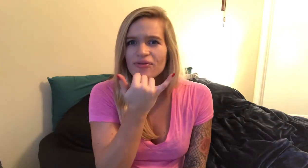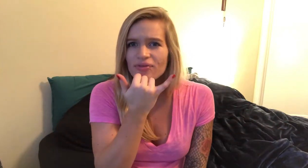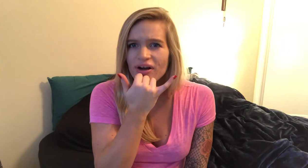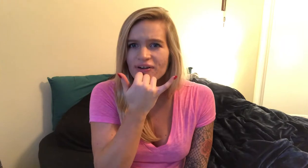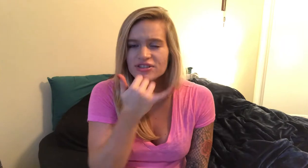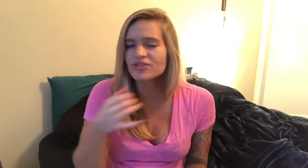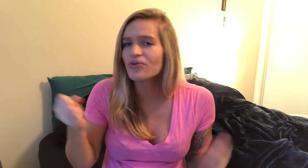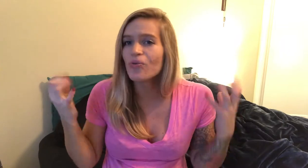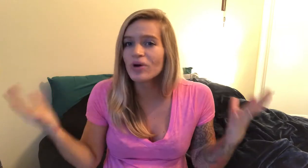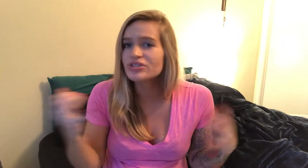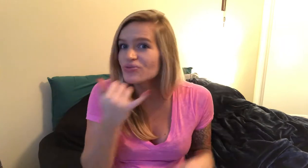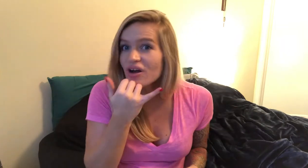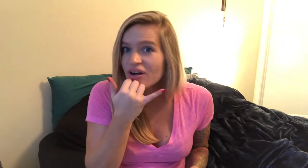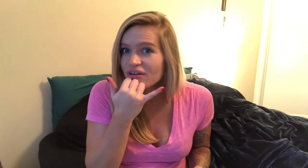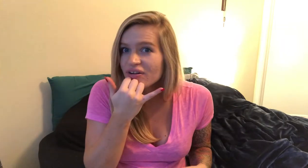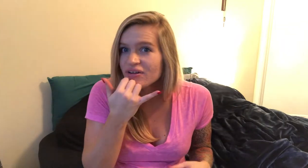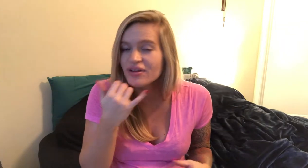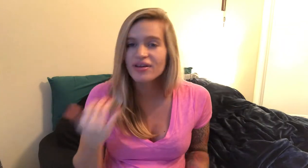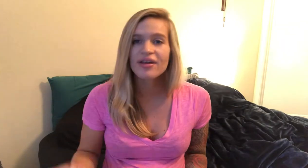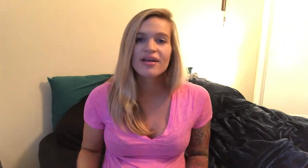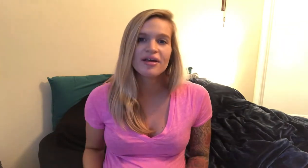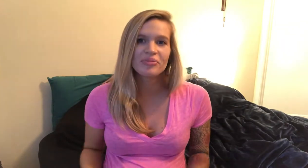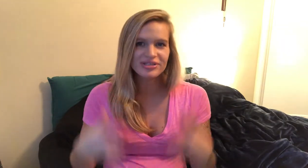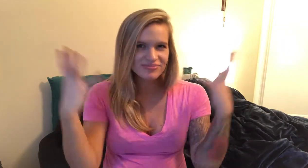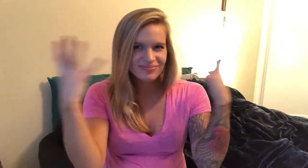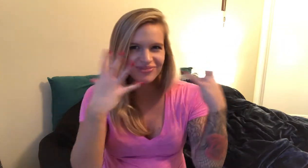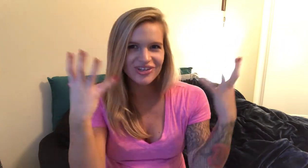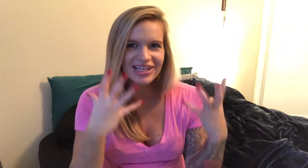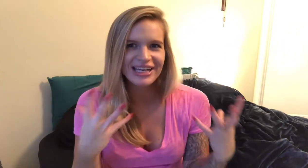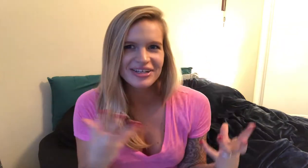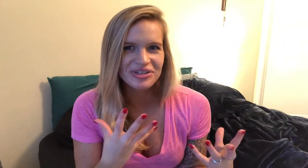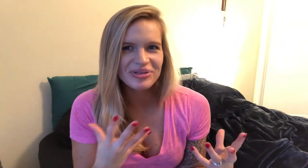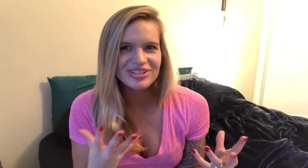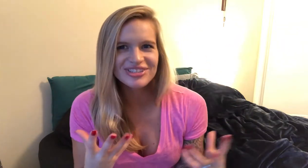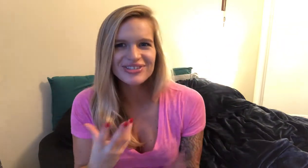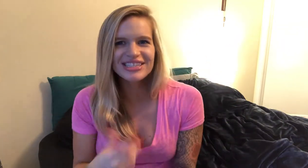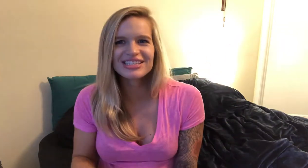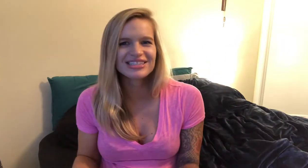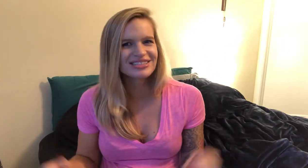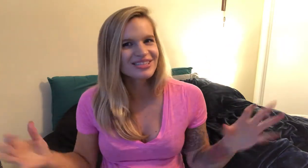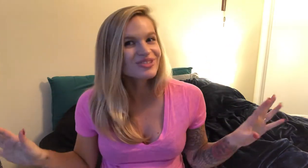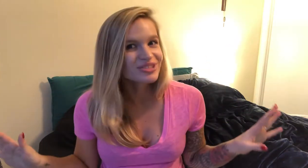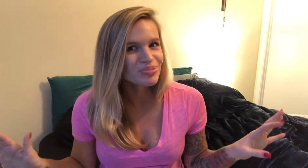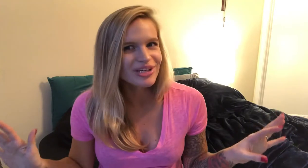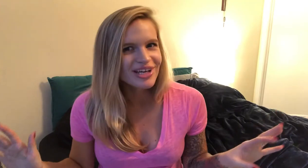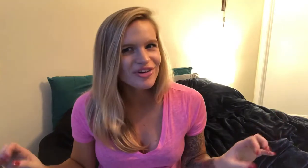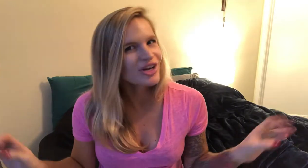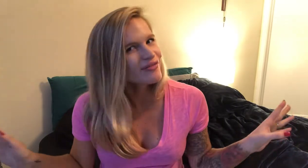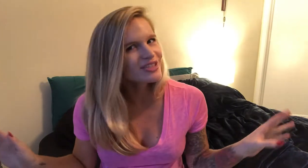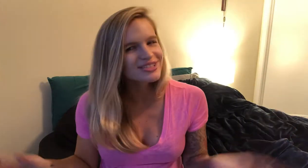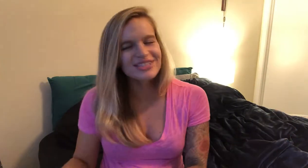wrong so what's wrong but look angry while you do it because the coach is pretty angry obviously